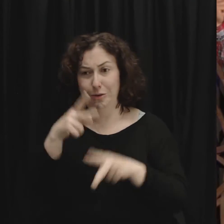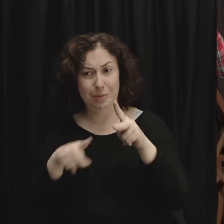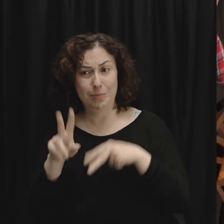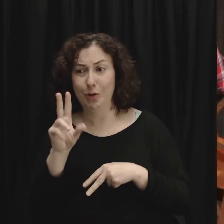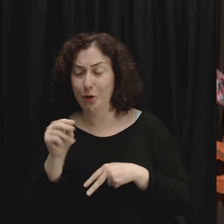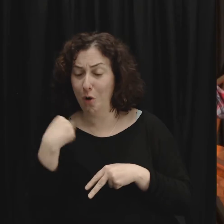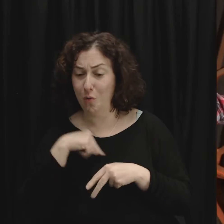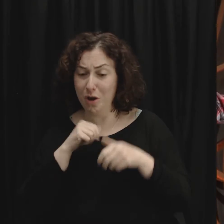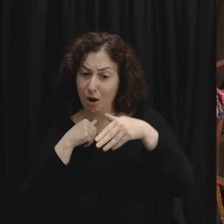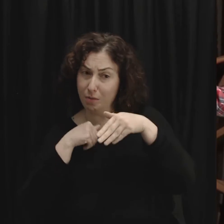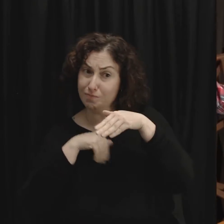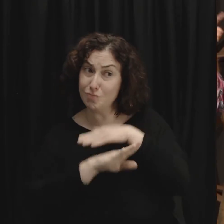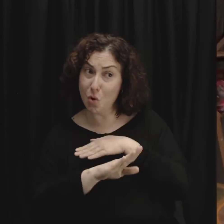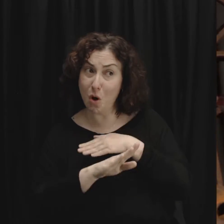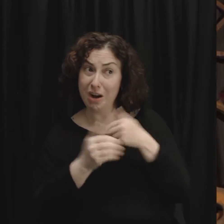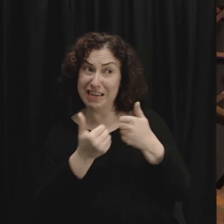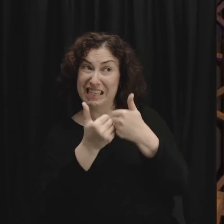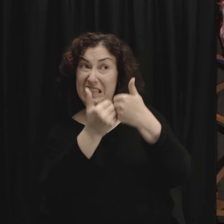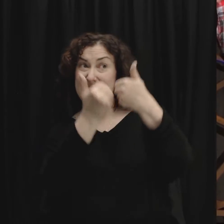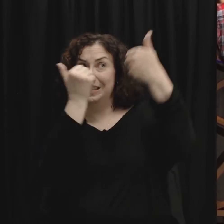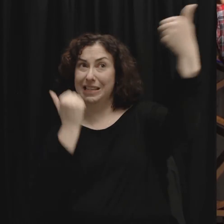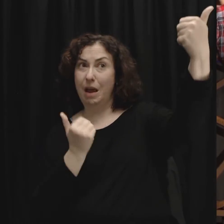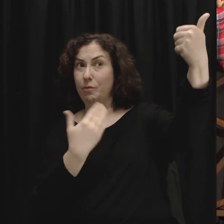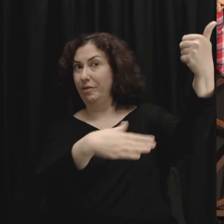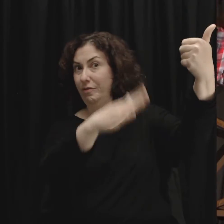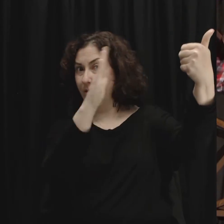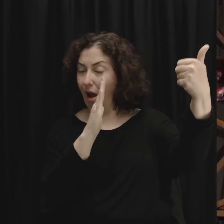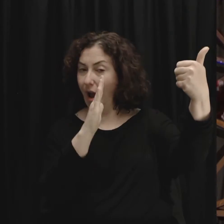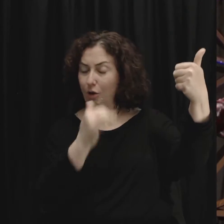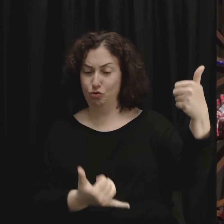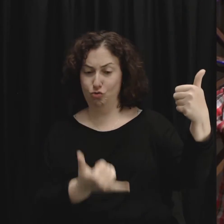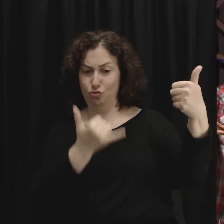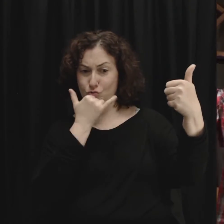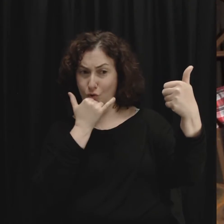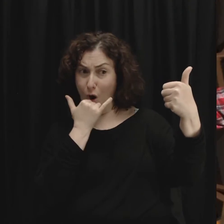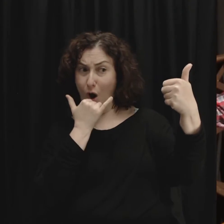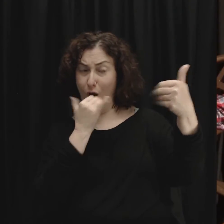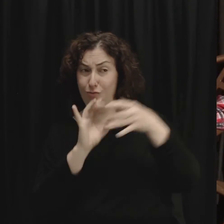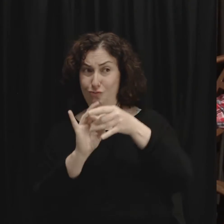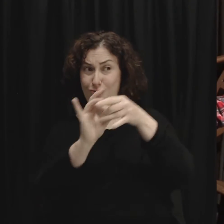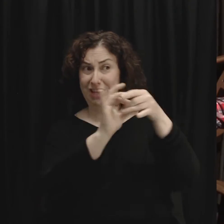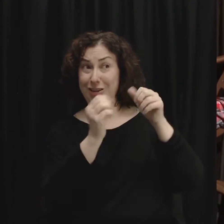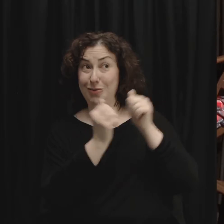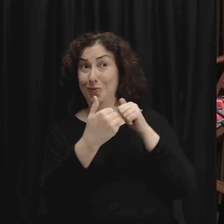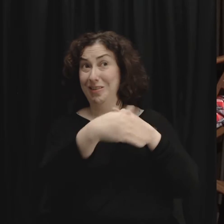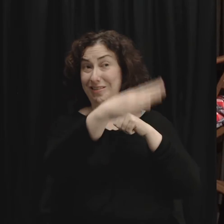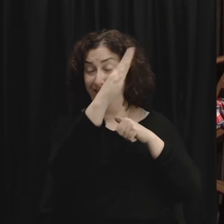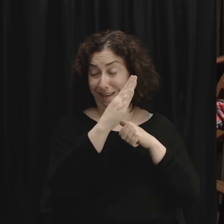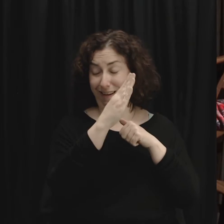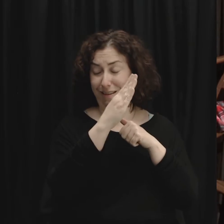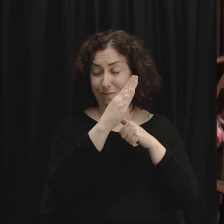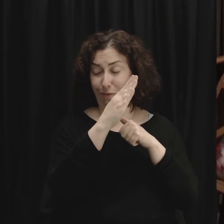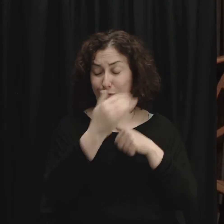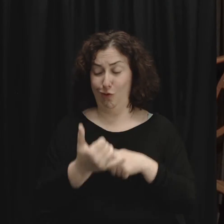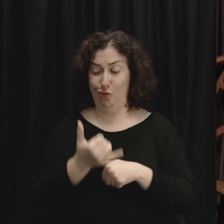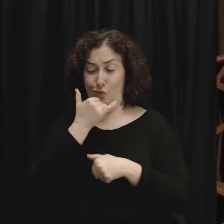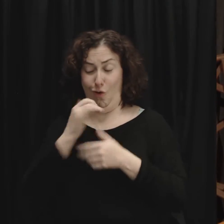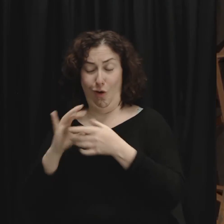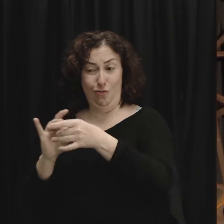from a holy God in a wrong relationship with him and therefore we're in wrong relationship with others. That's what Paul is talking about